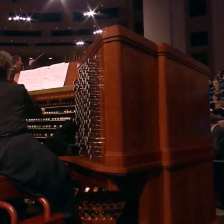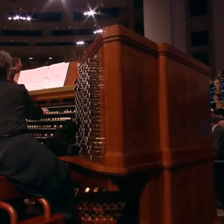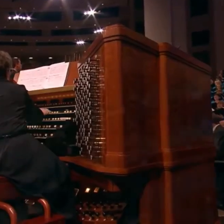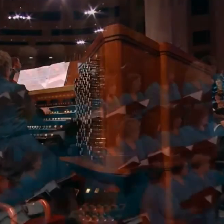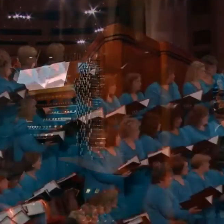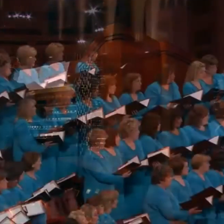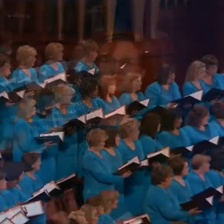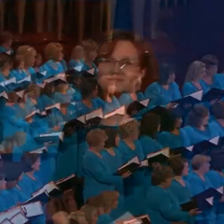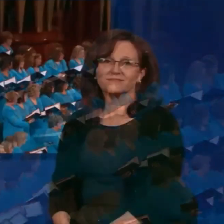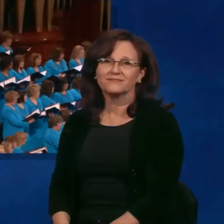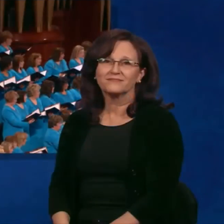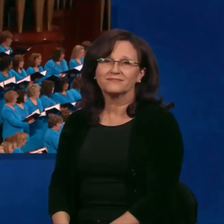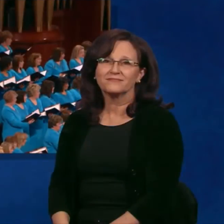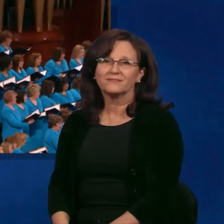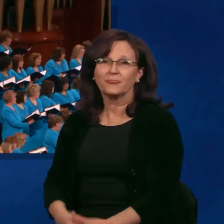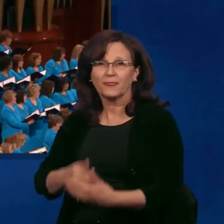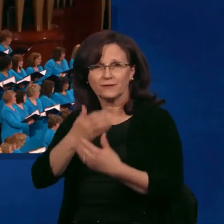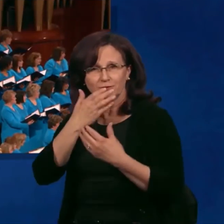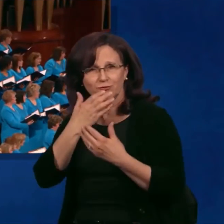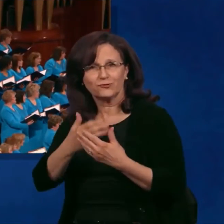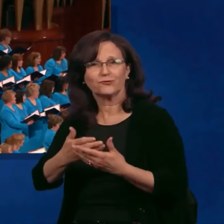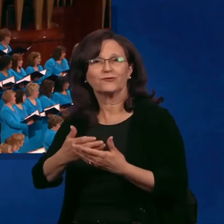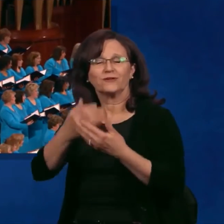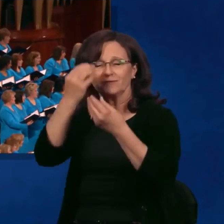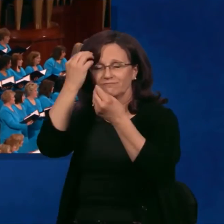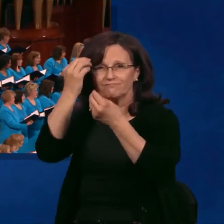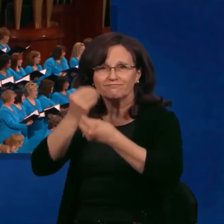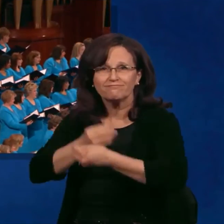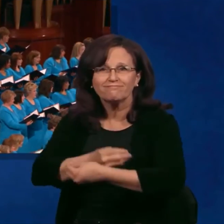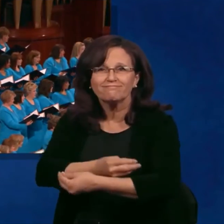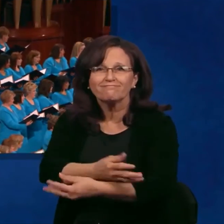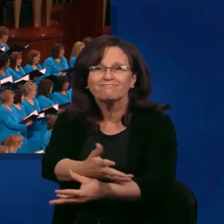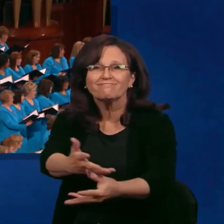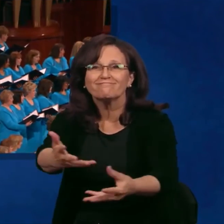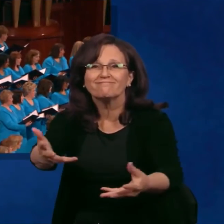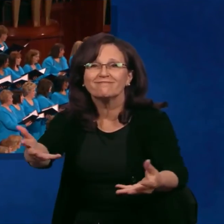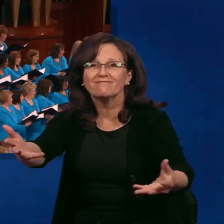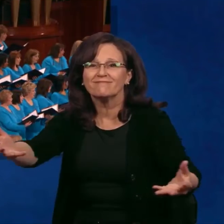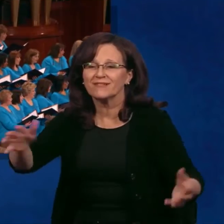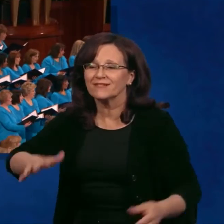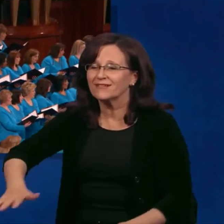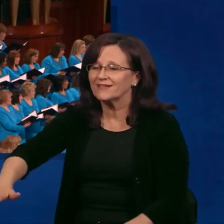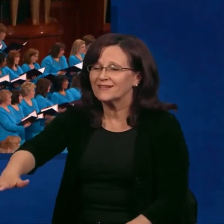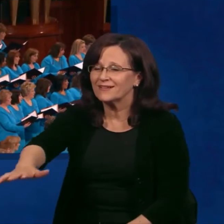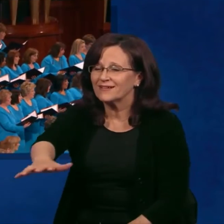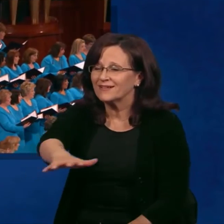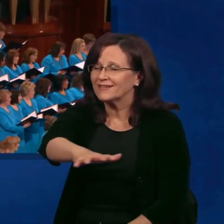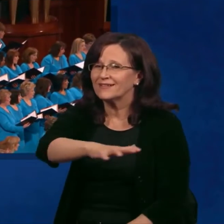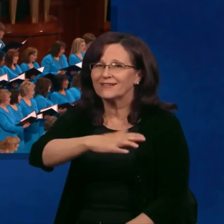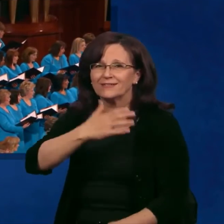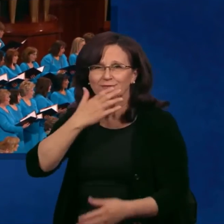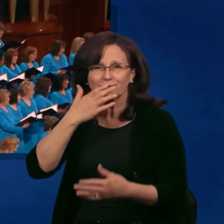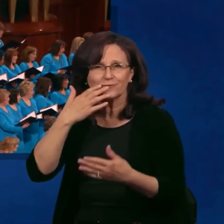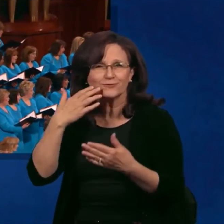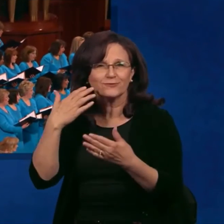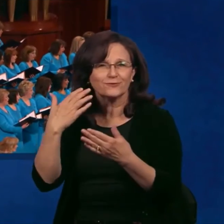To spread these tidings far abroad,